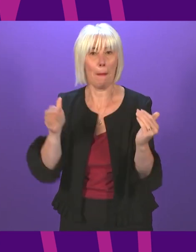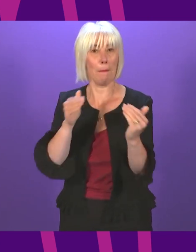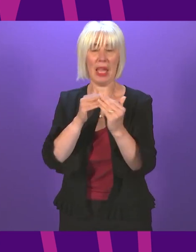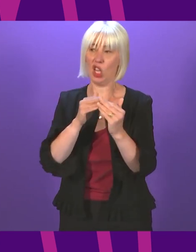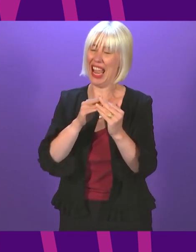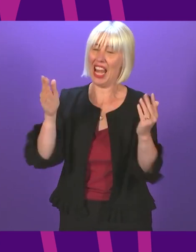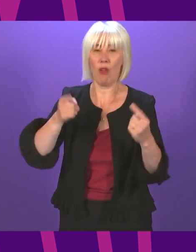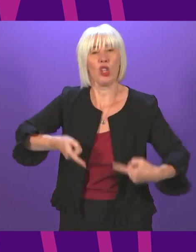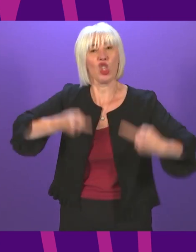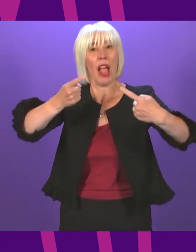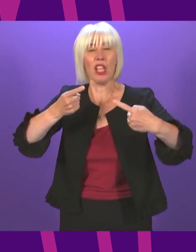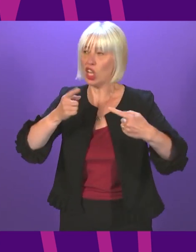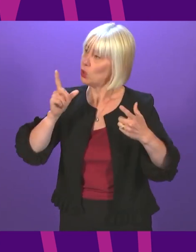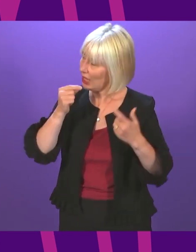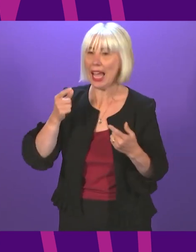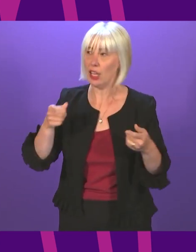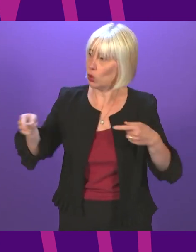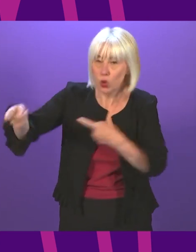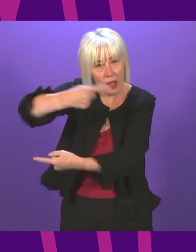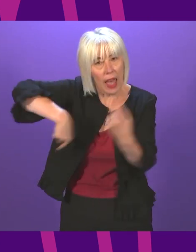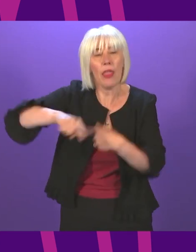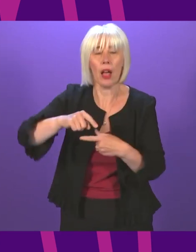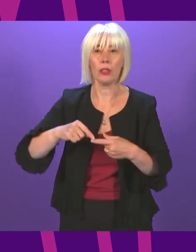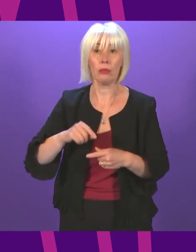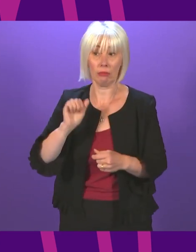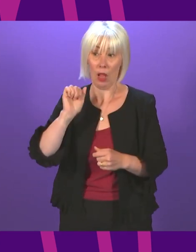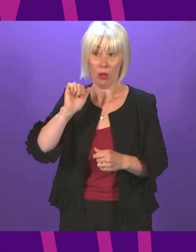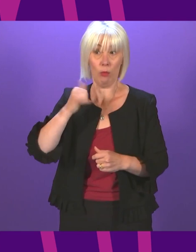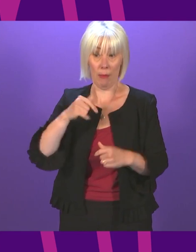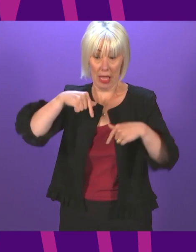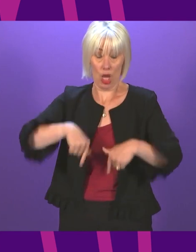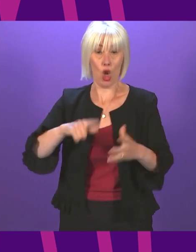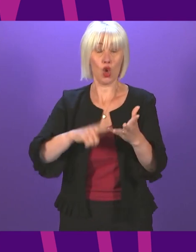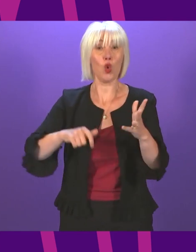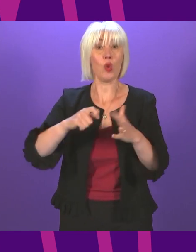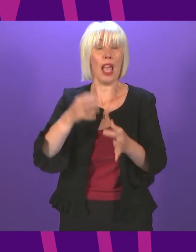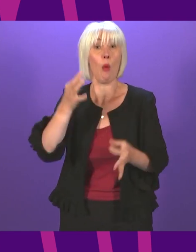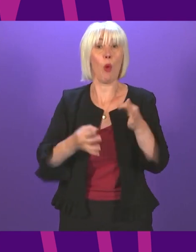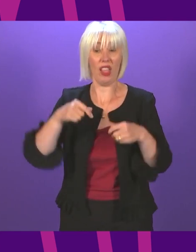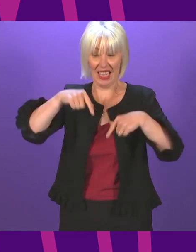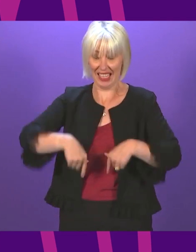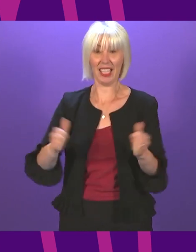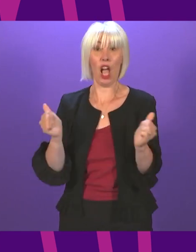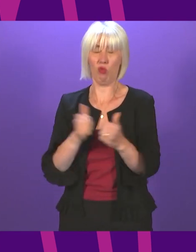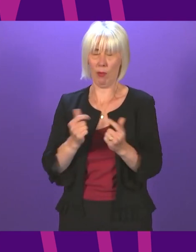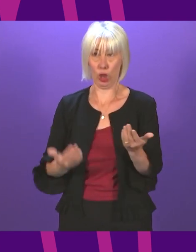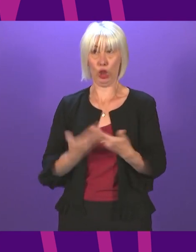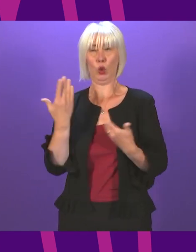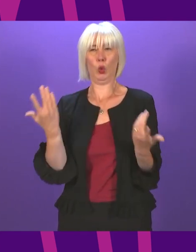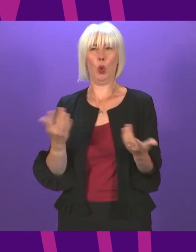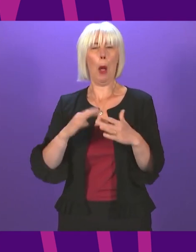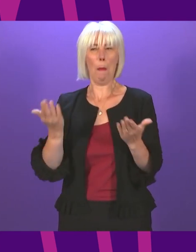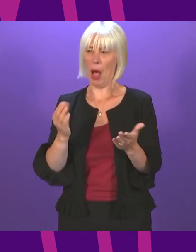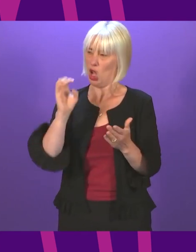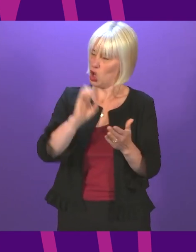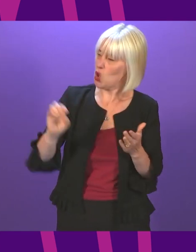challenges we face. Of course, this agreement is novel in terms of UK politics, but across Europe and in many countries around